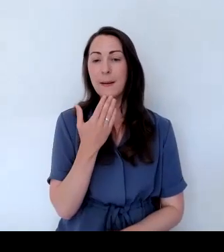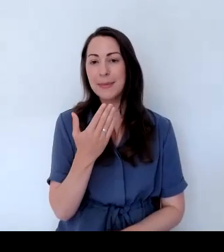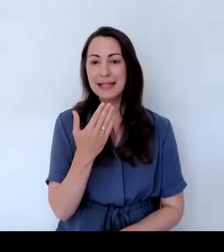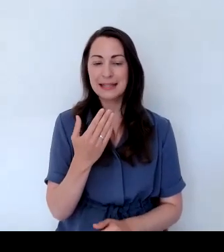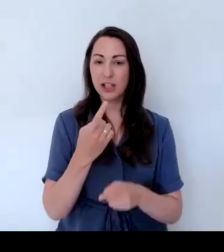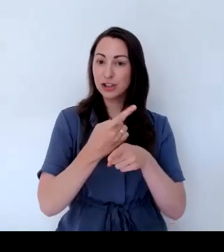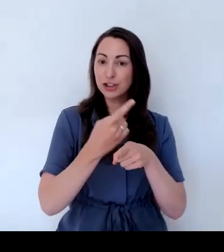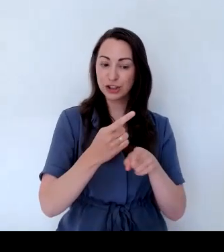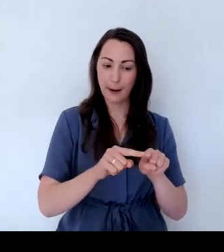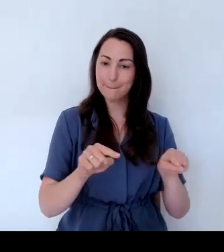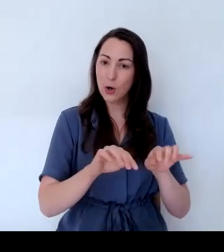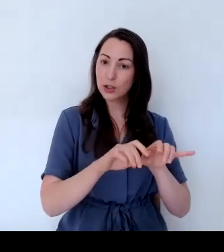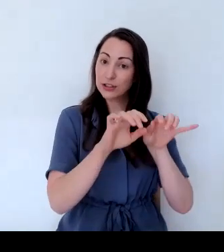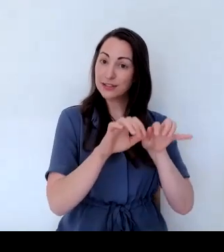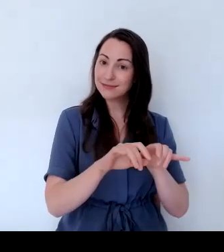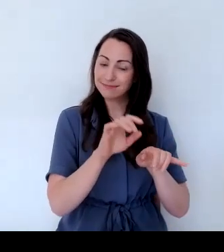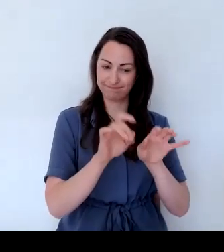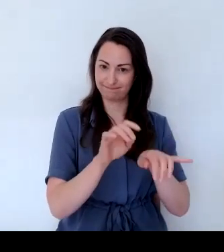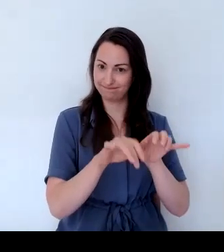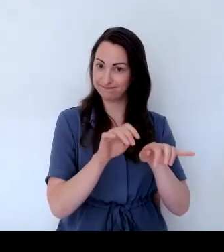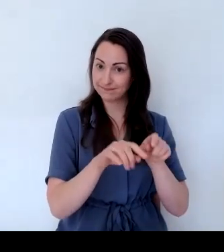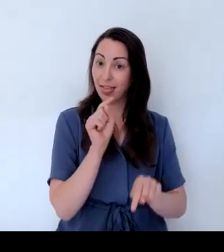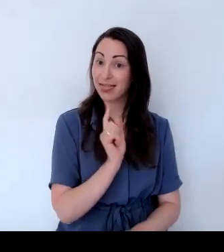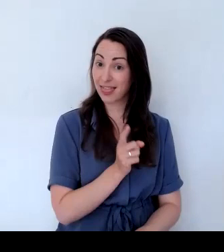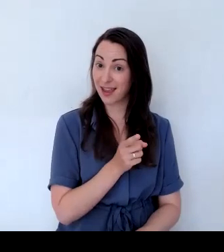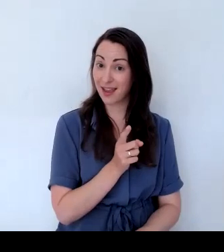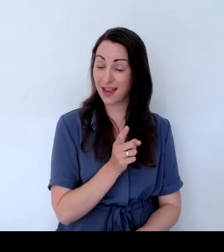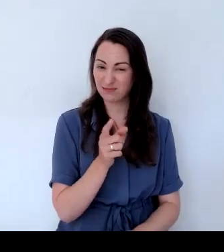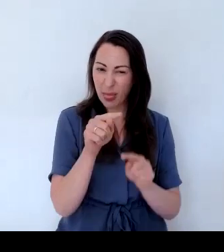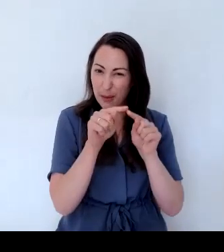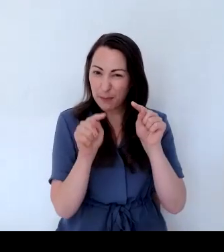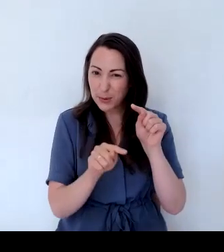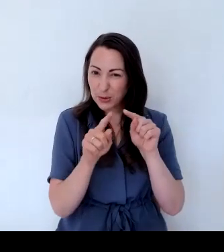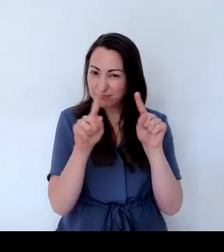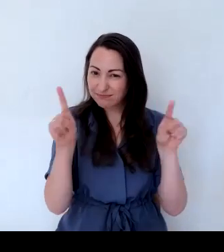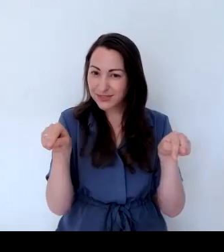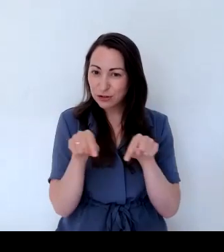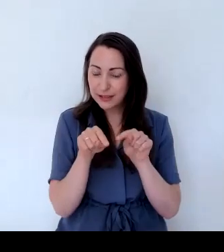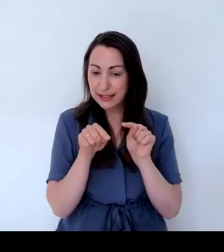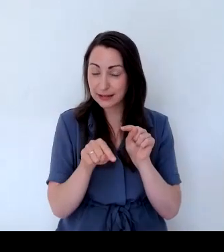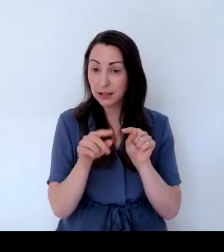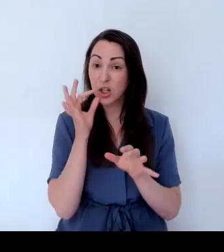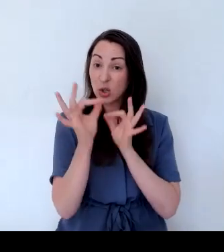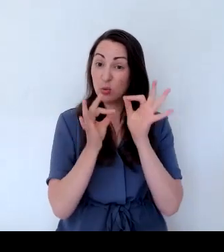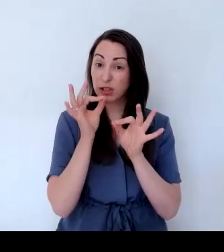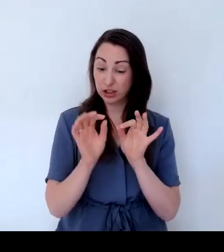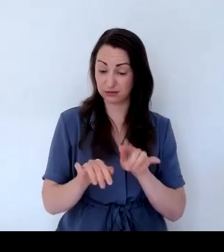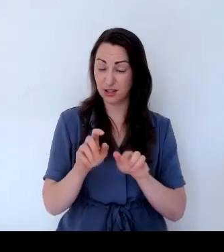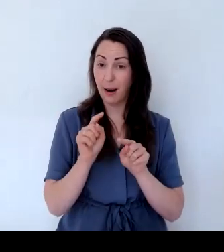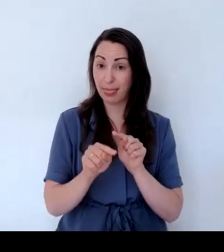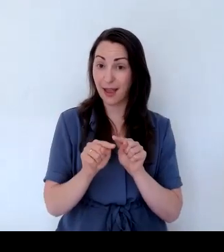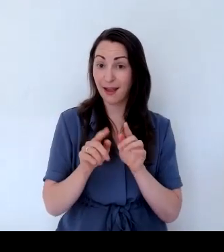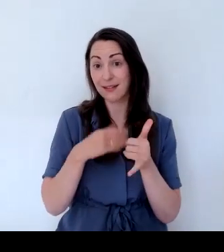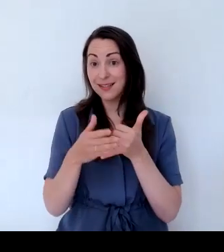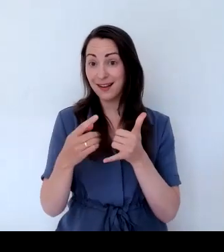chat bar. There's a little button at the bottom of your screen. If you put your questions in there, then I'll read out your questions at the